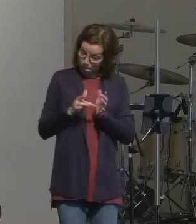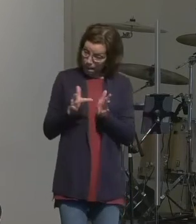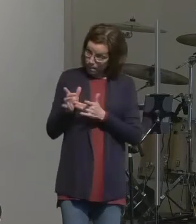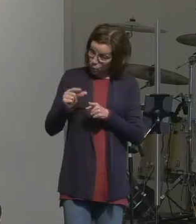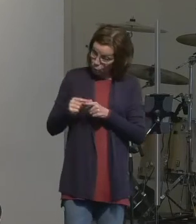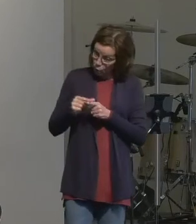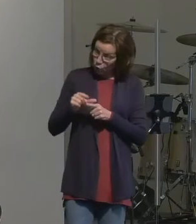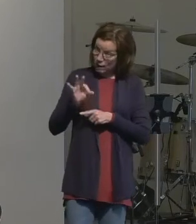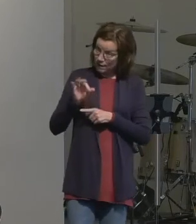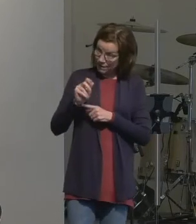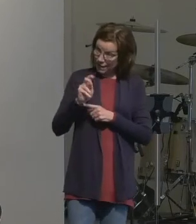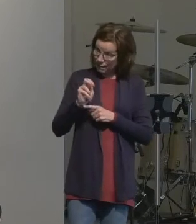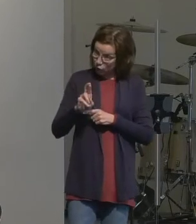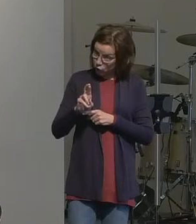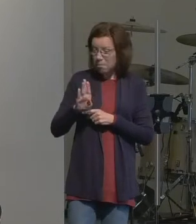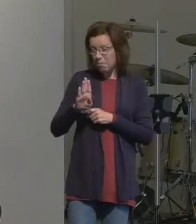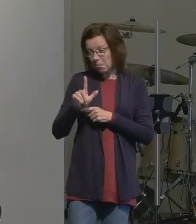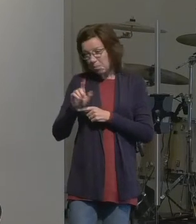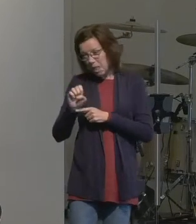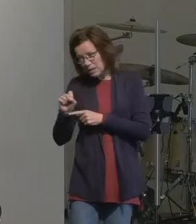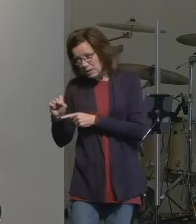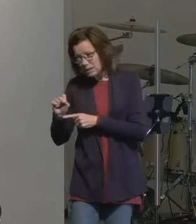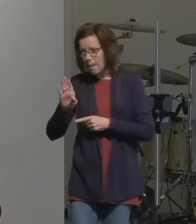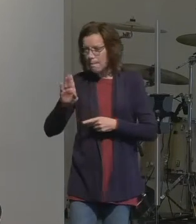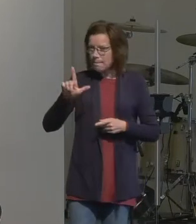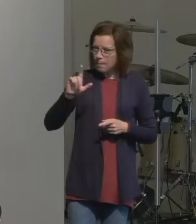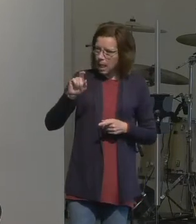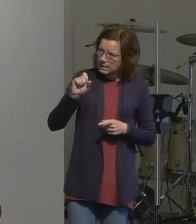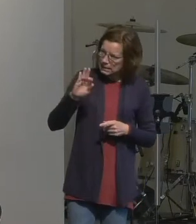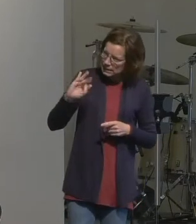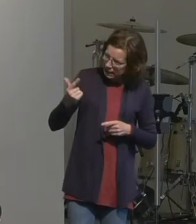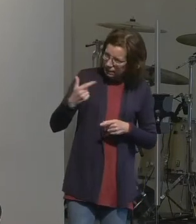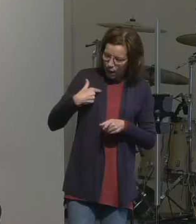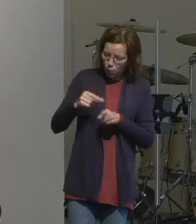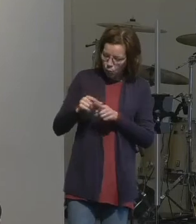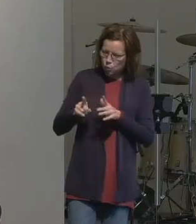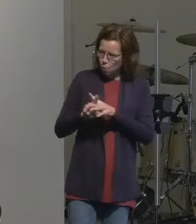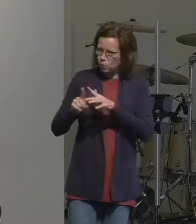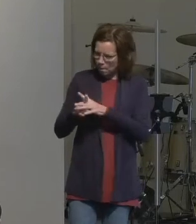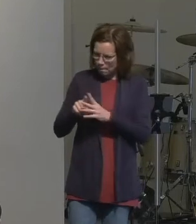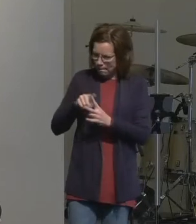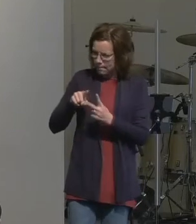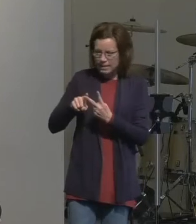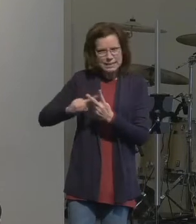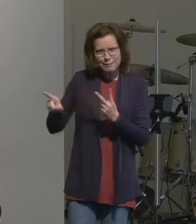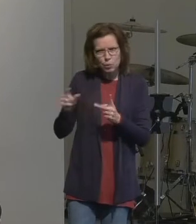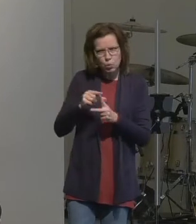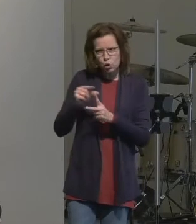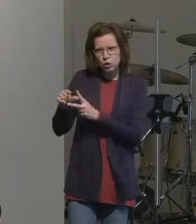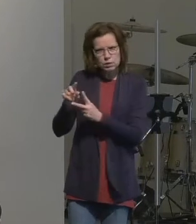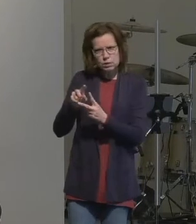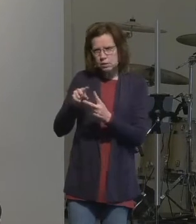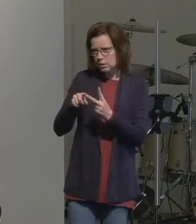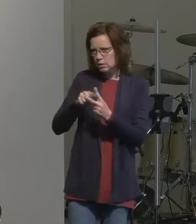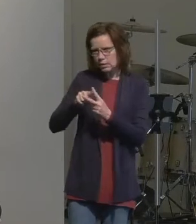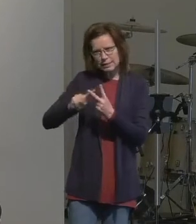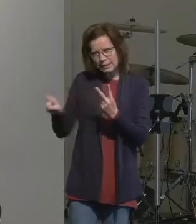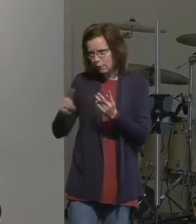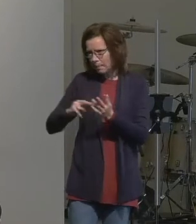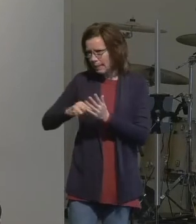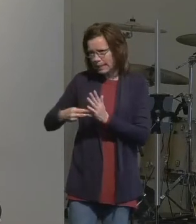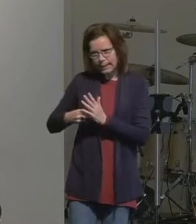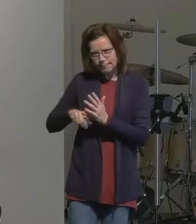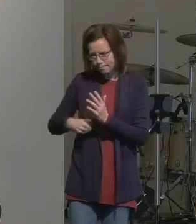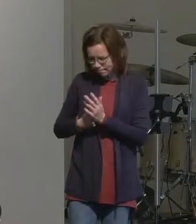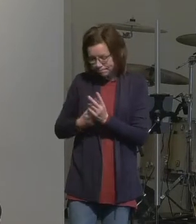underlining word here because we see the word bless or blessing twice in this passage and they're not the same word and this first